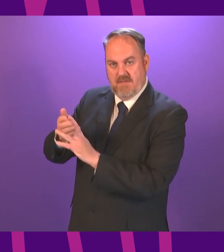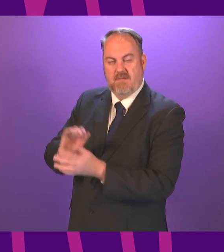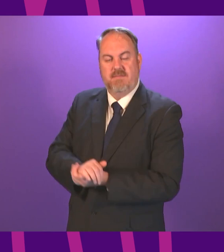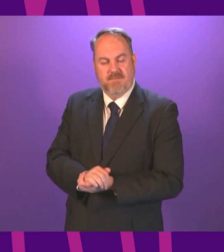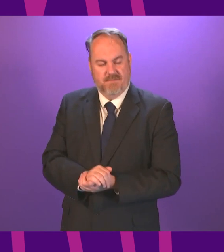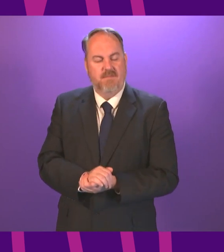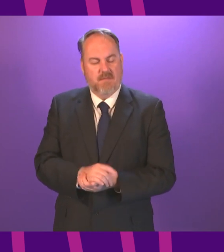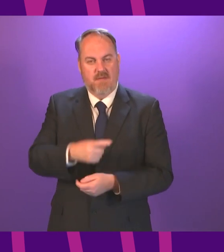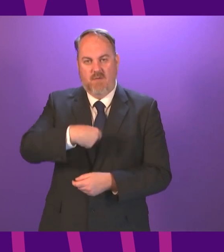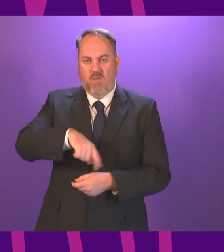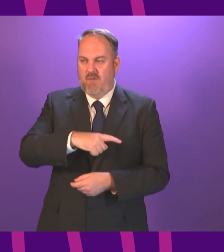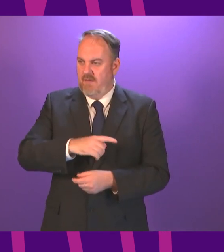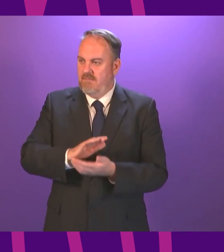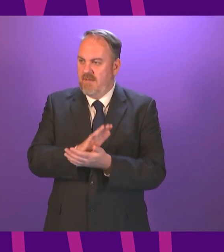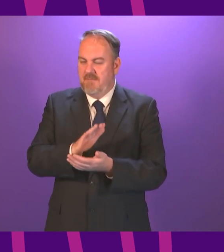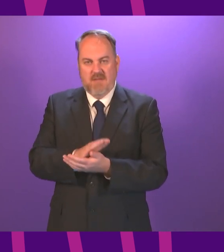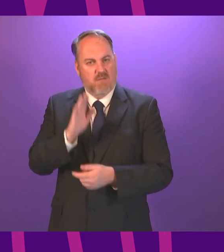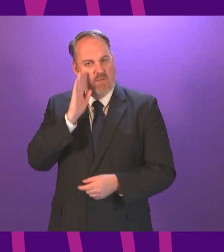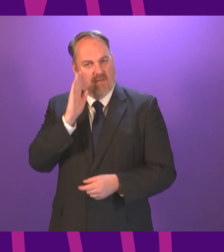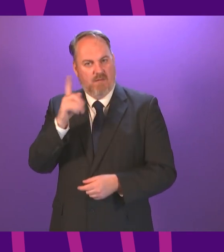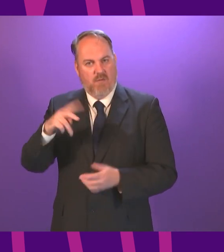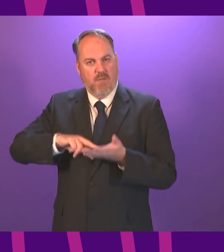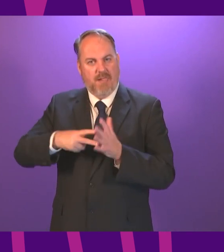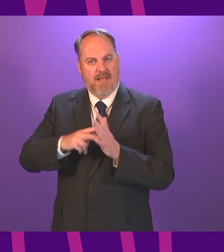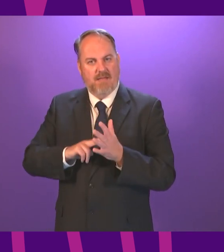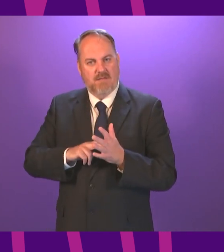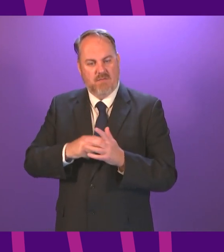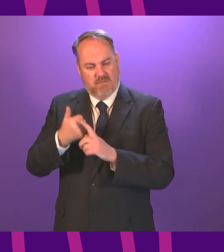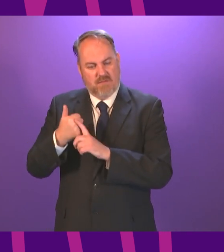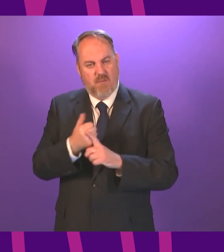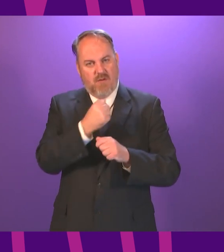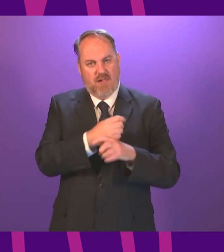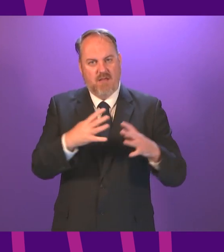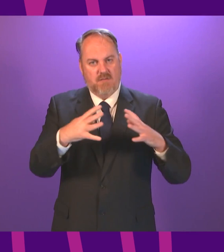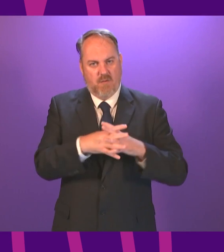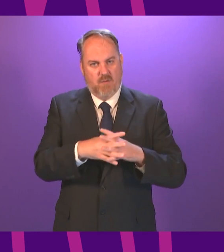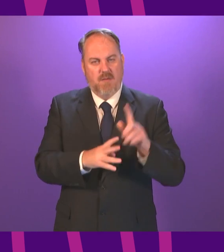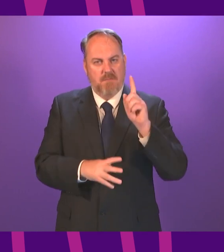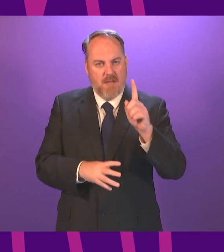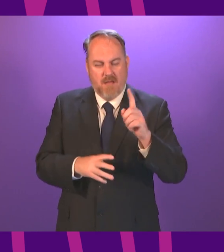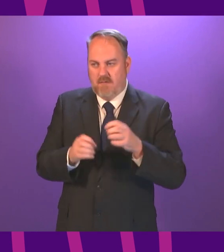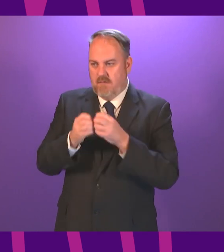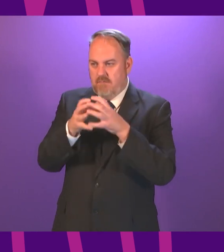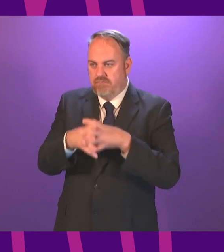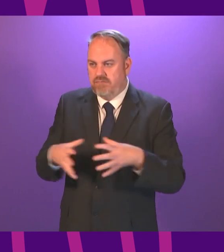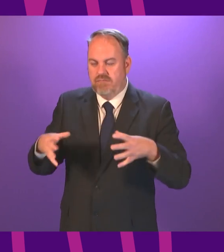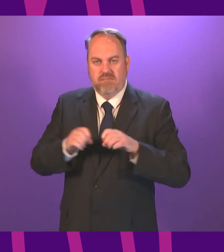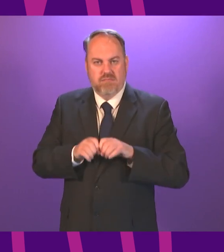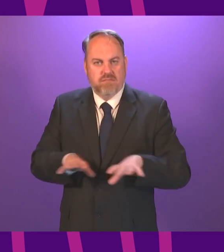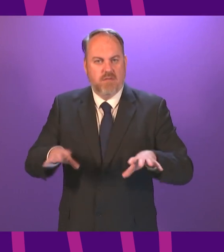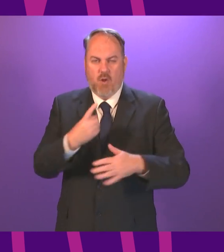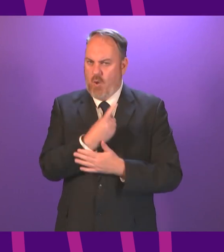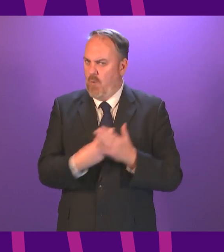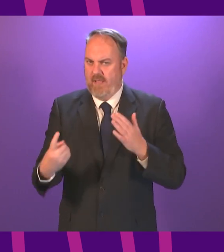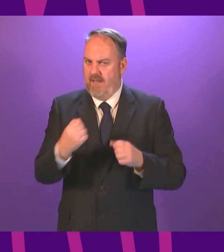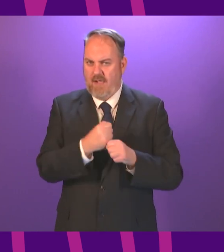I am sure the chamber is very gratified to hear about the measures in Glasgow to deal with the hot spots there but the hot spots and outbreaks of COVID-19 are not limited to Glasgow and as I